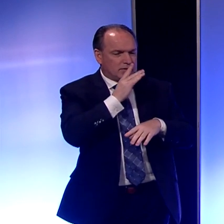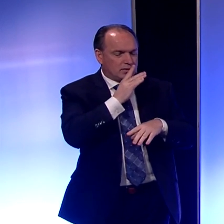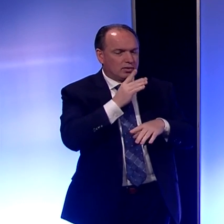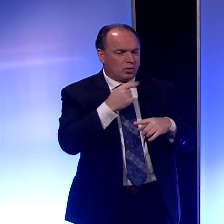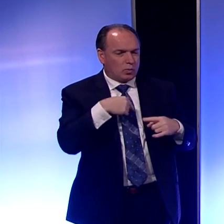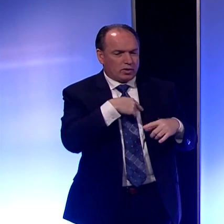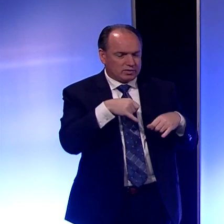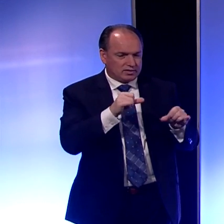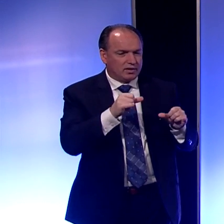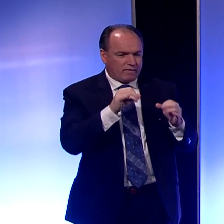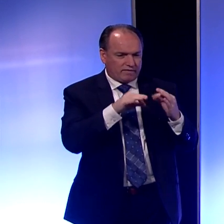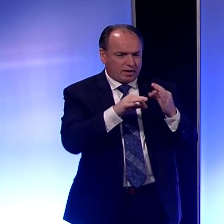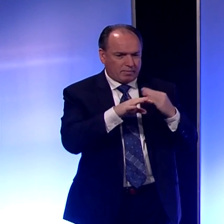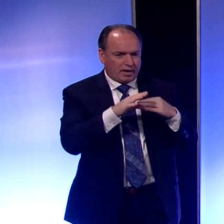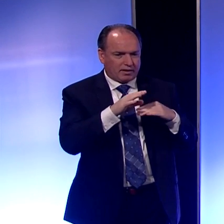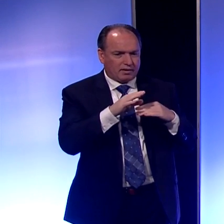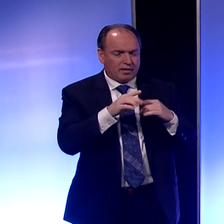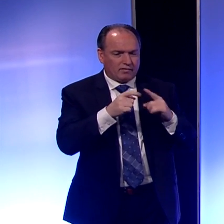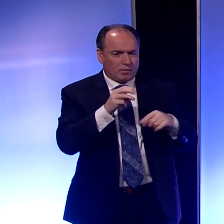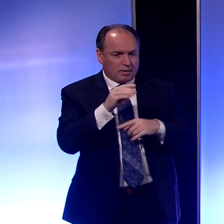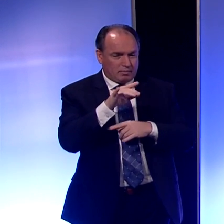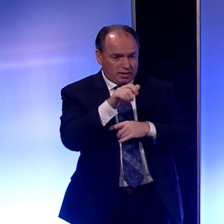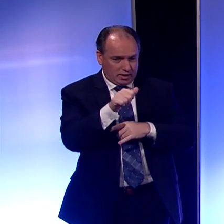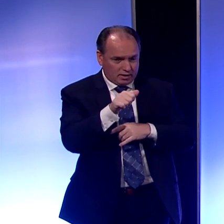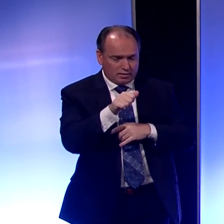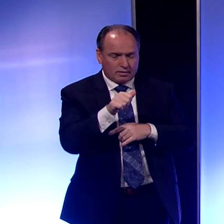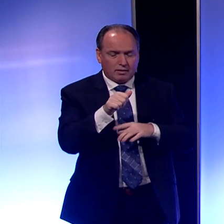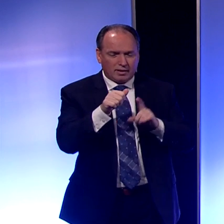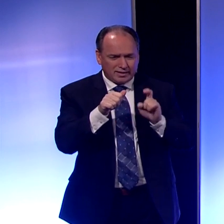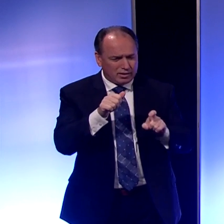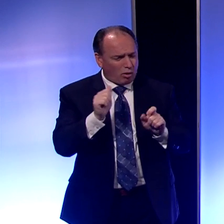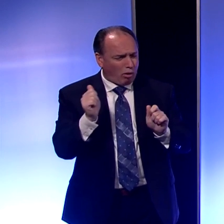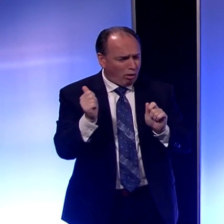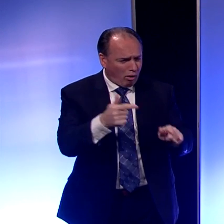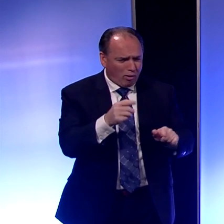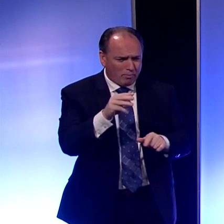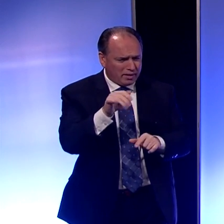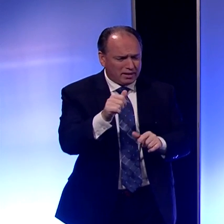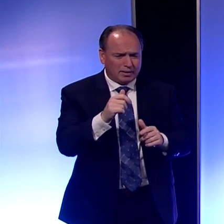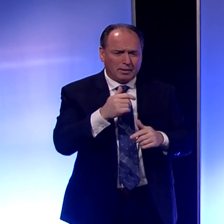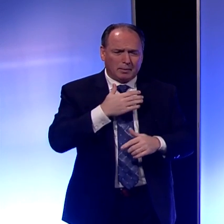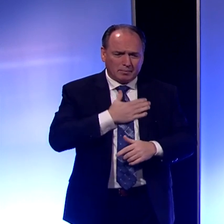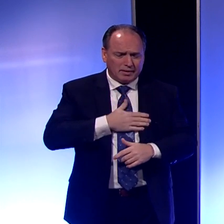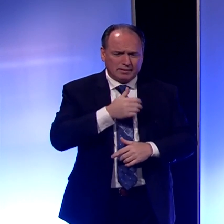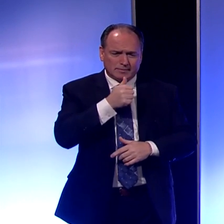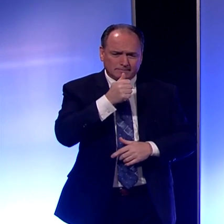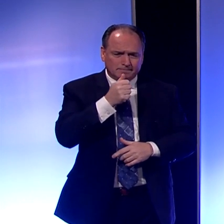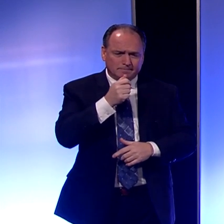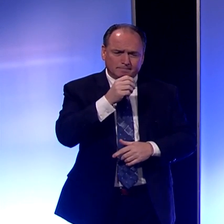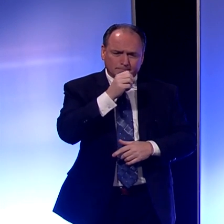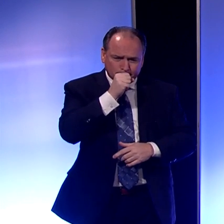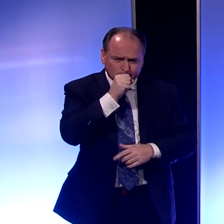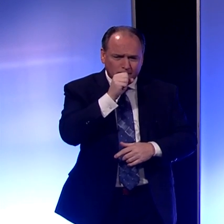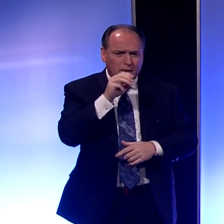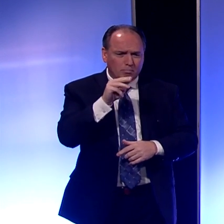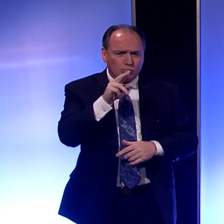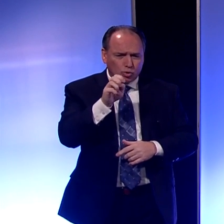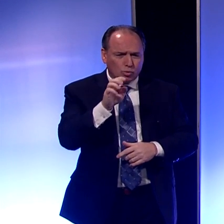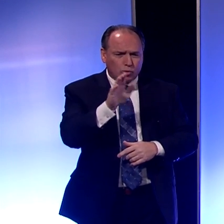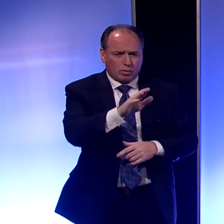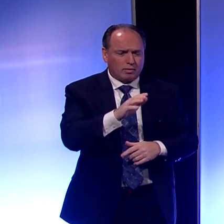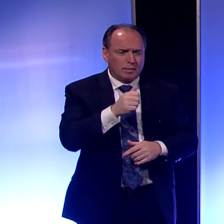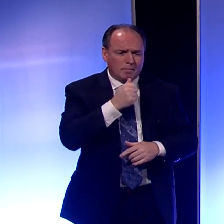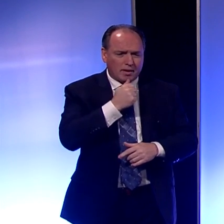We are still getting feedback from the media. I need all media to mute your mics, please. We are still getting feedback from you.